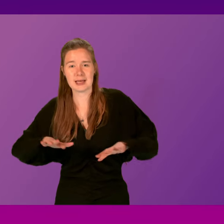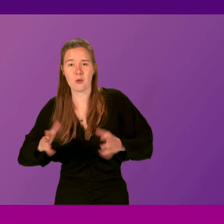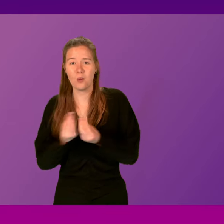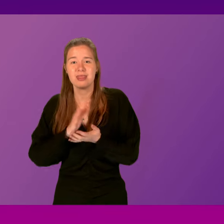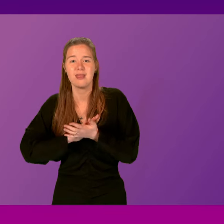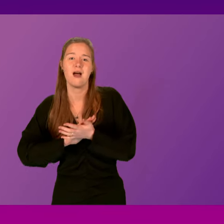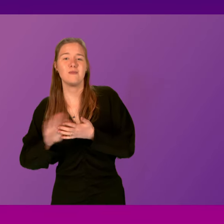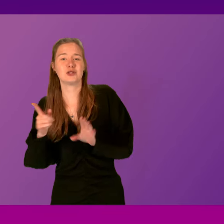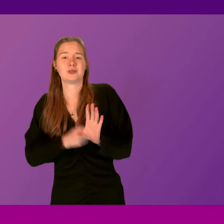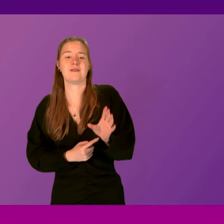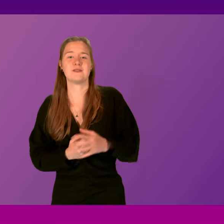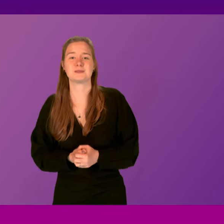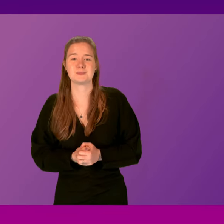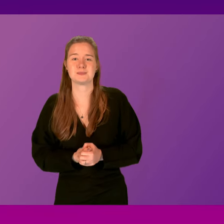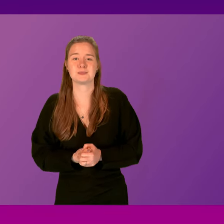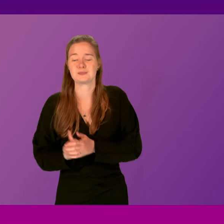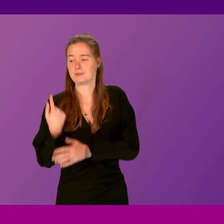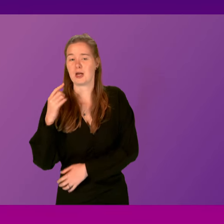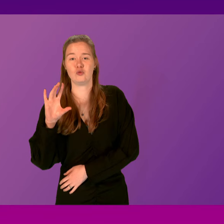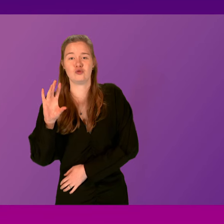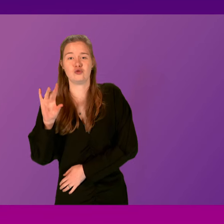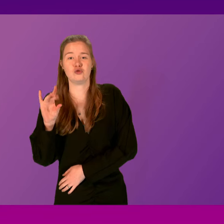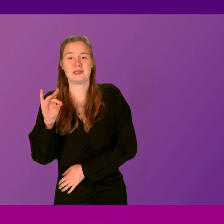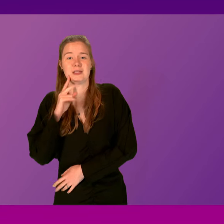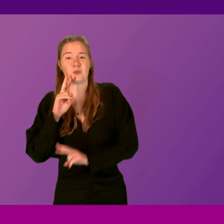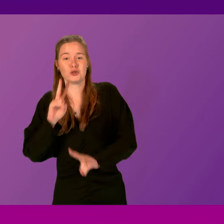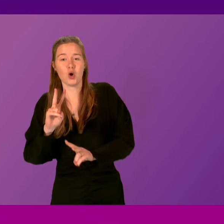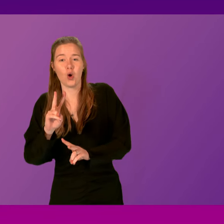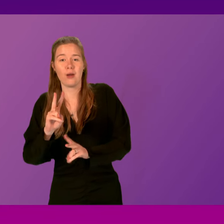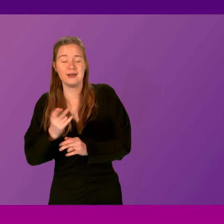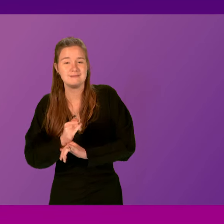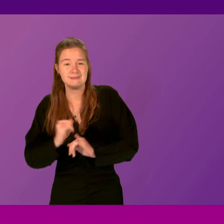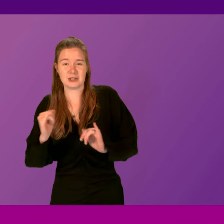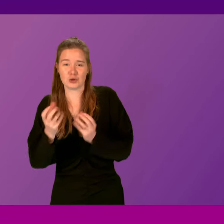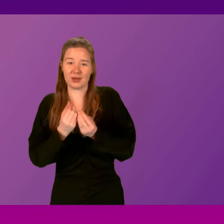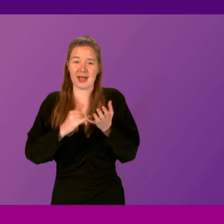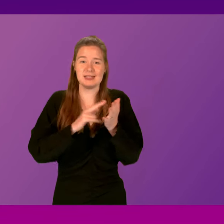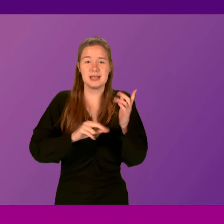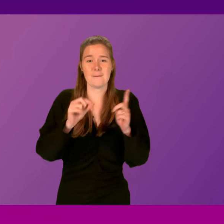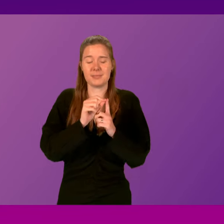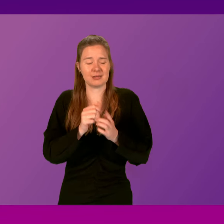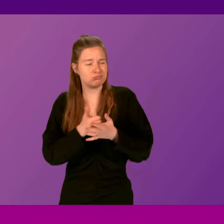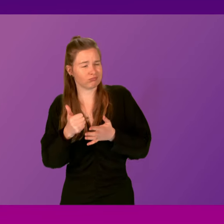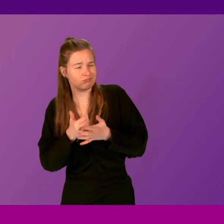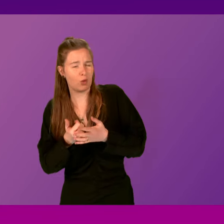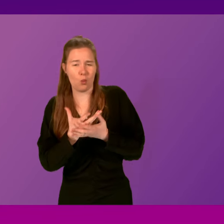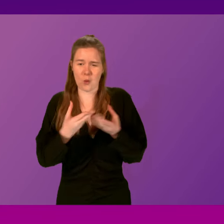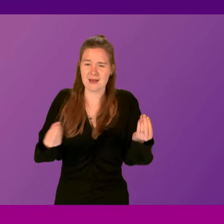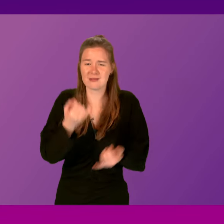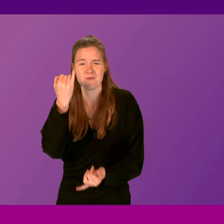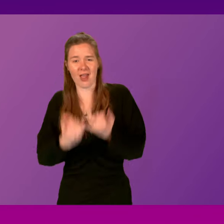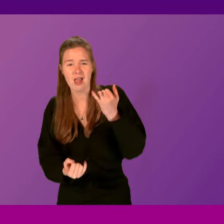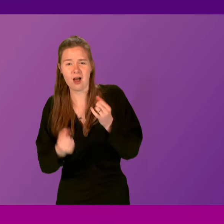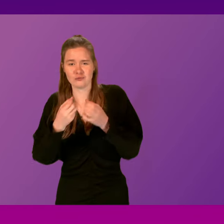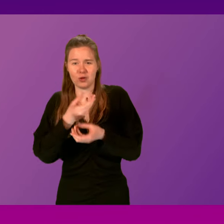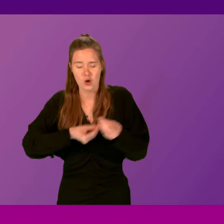Yusuf. And on Tuesday, we saw the consequences of SNP incompetence, waste and a failure to